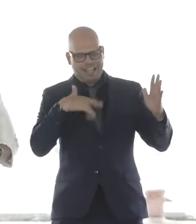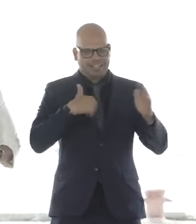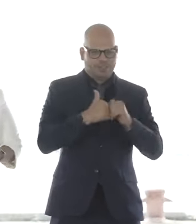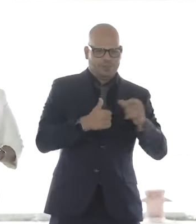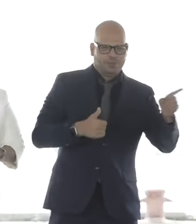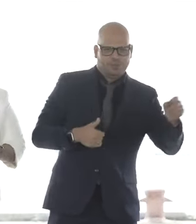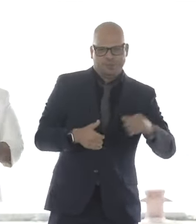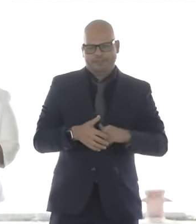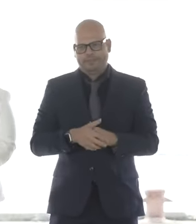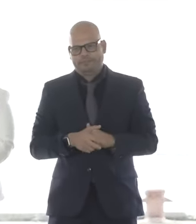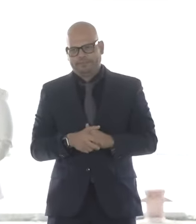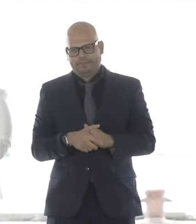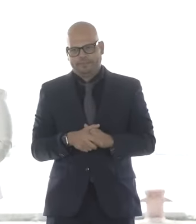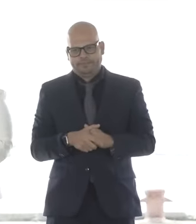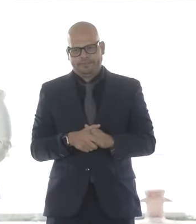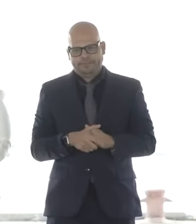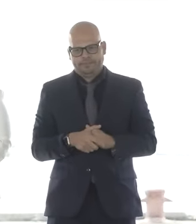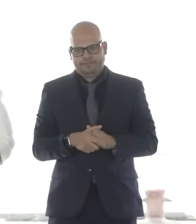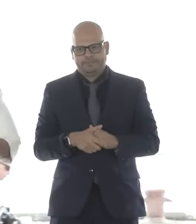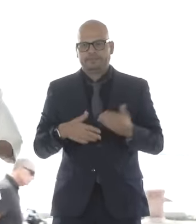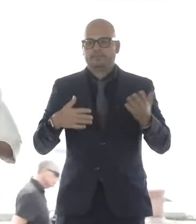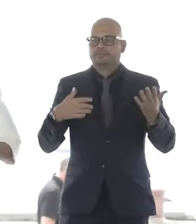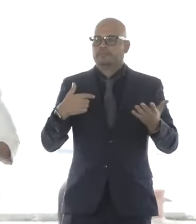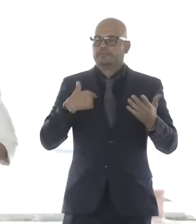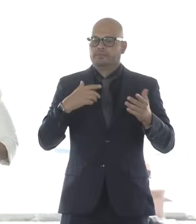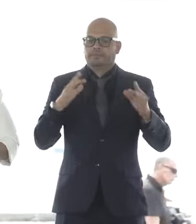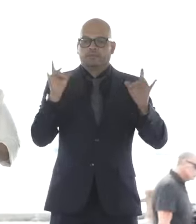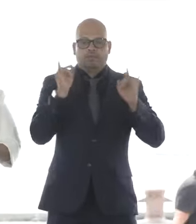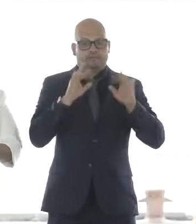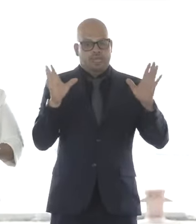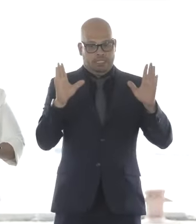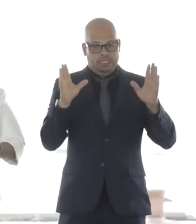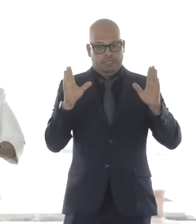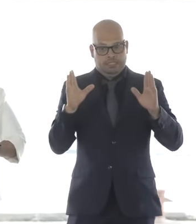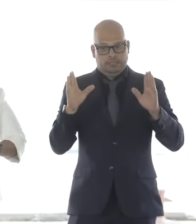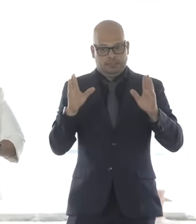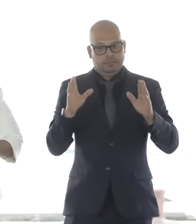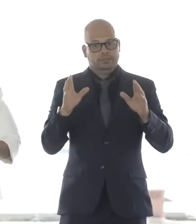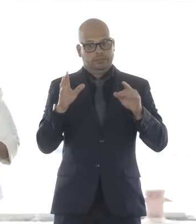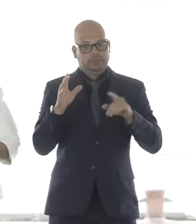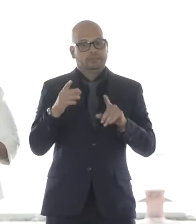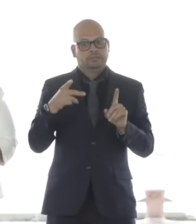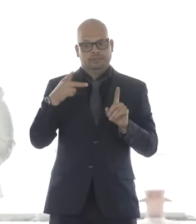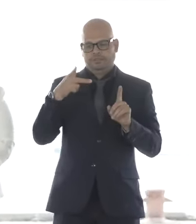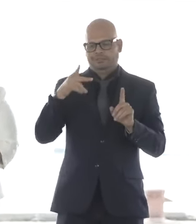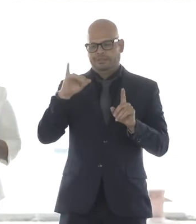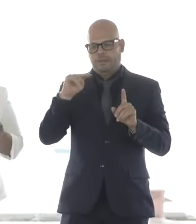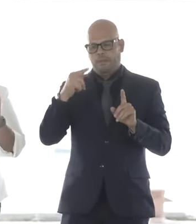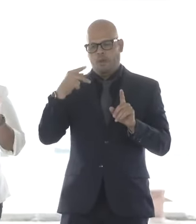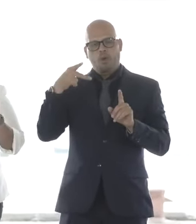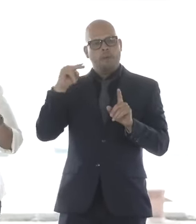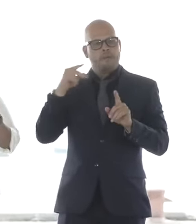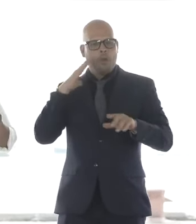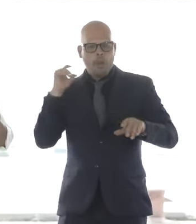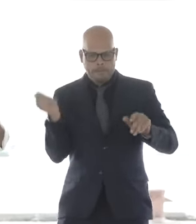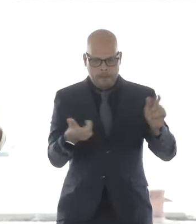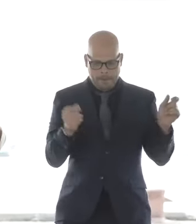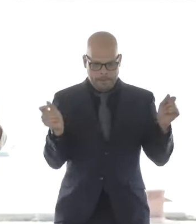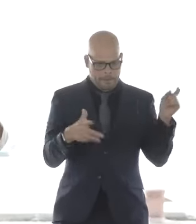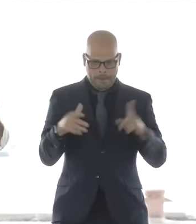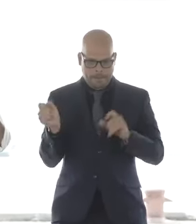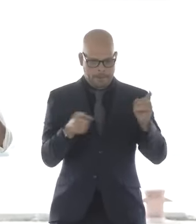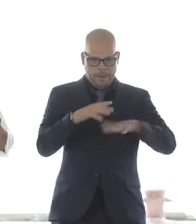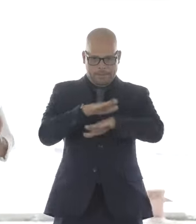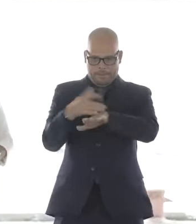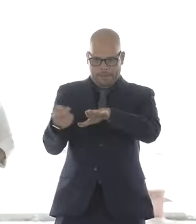We have a vicious ping-pong game going on in our office some days. She's like a backboard, can't win. This is a tremendous